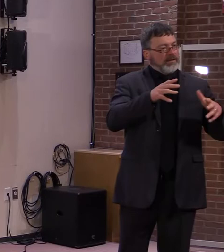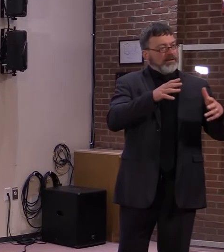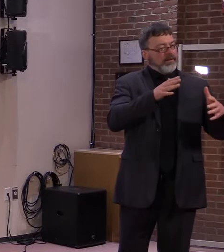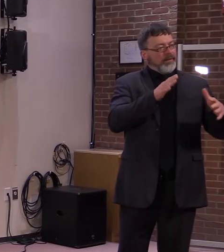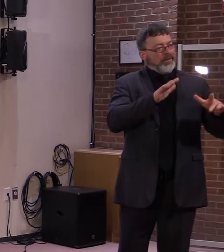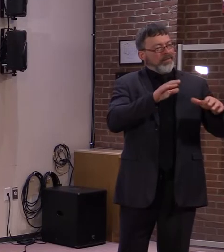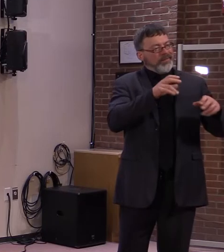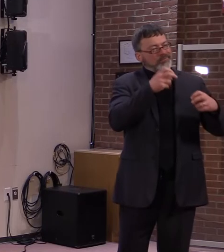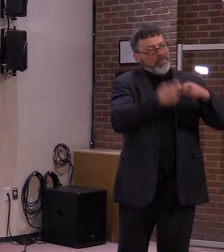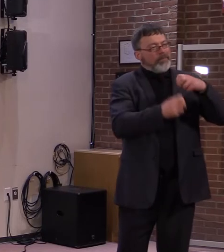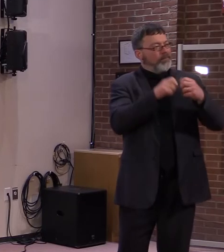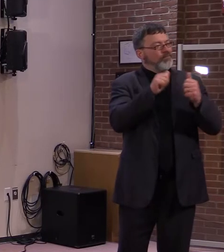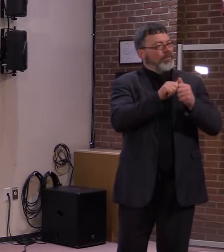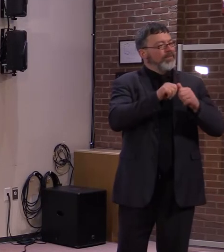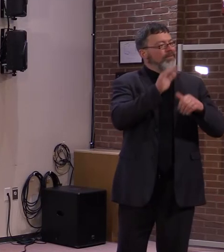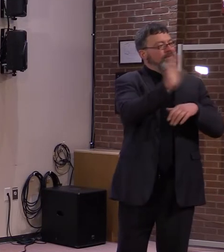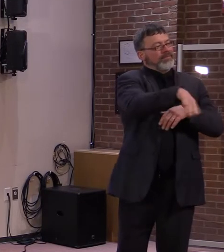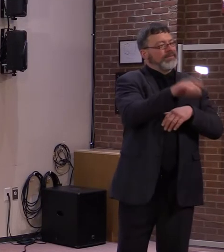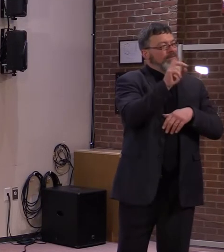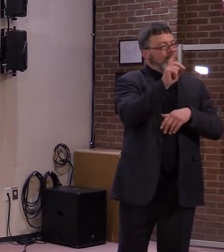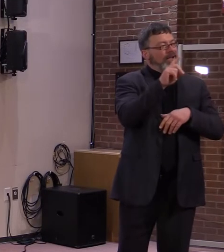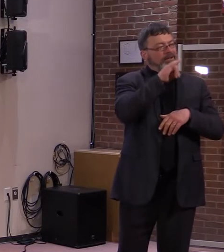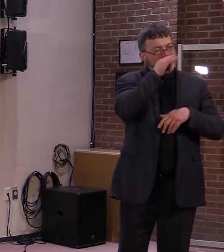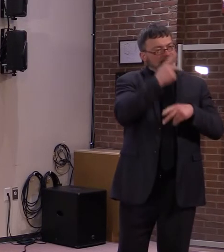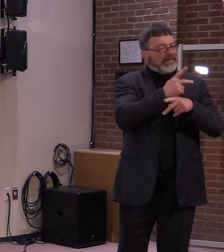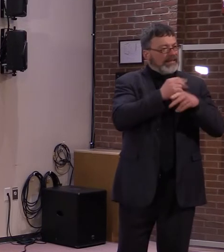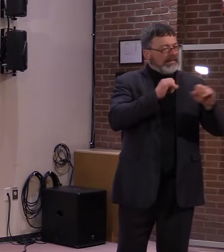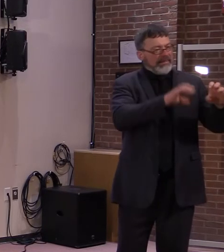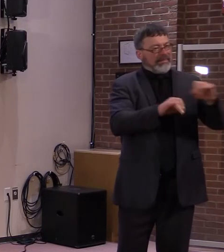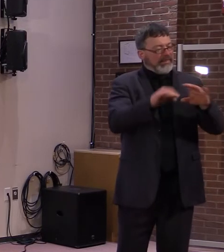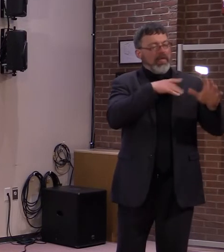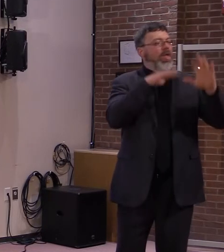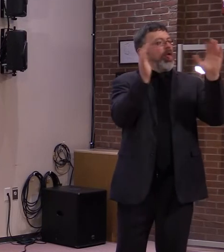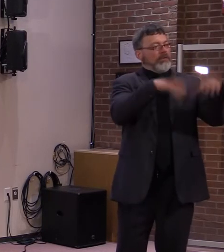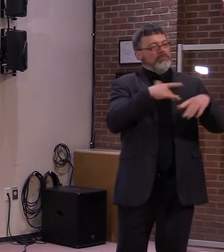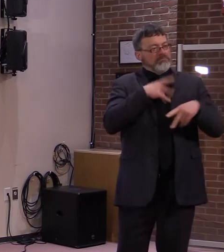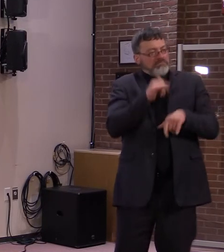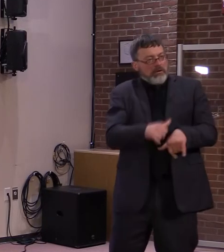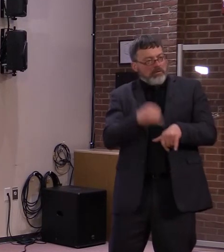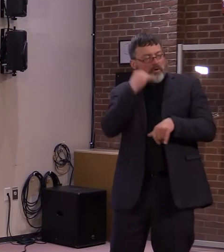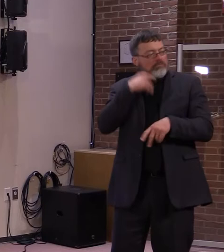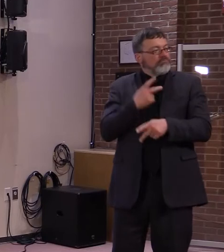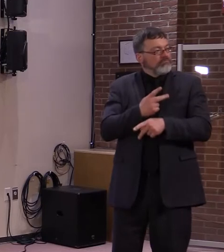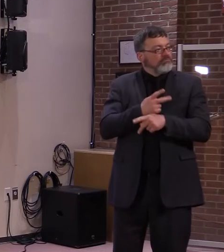targeting any programs at that population to help them out with this job search?